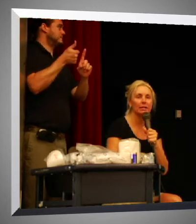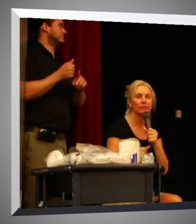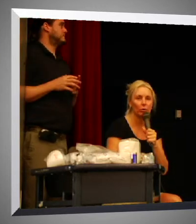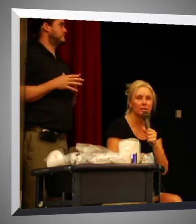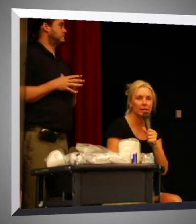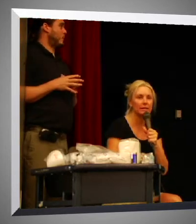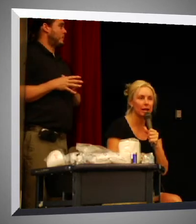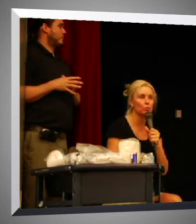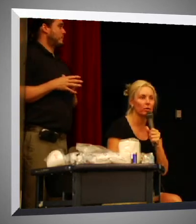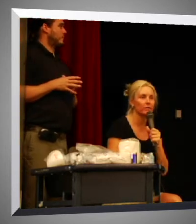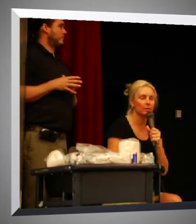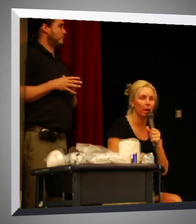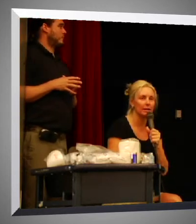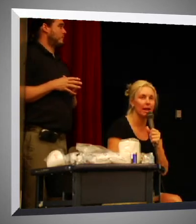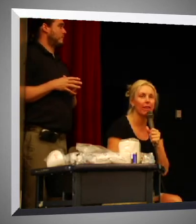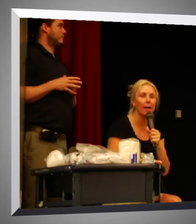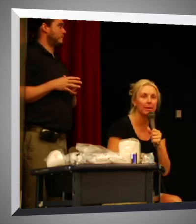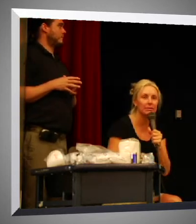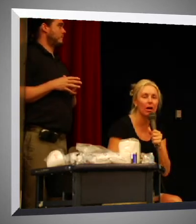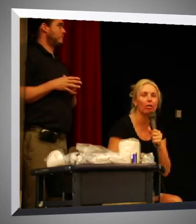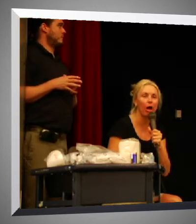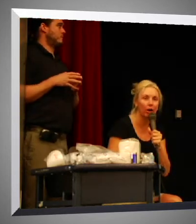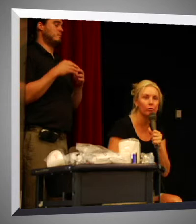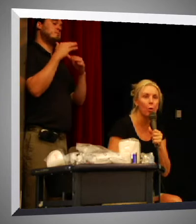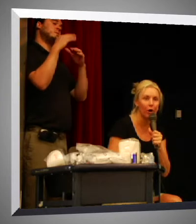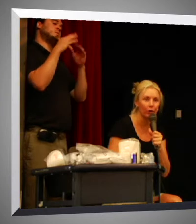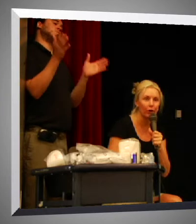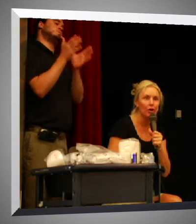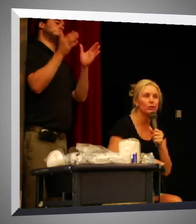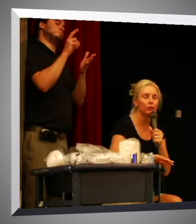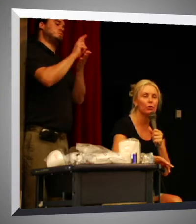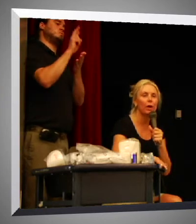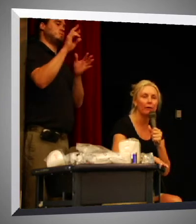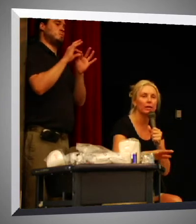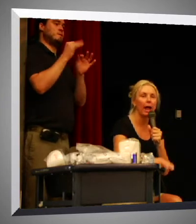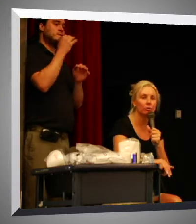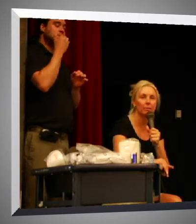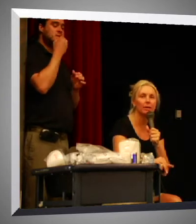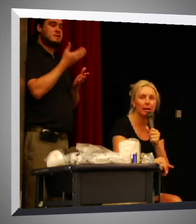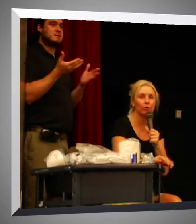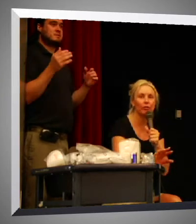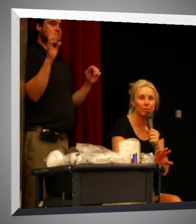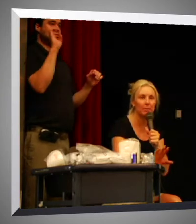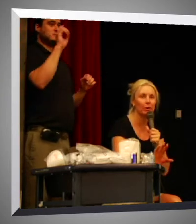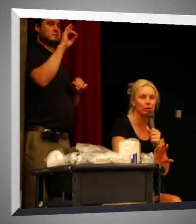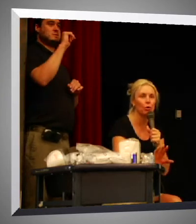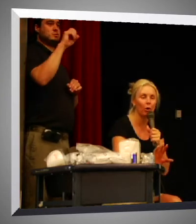least 14 days worth of supplies, and that means a lot of water. So, if you have to count up the number of people in your